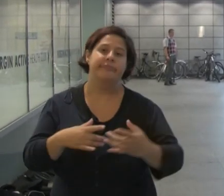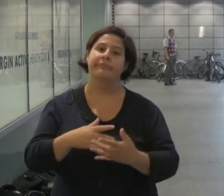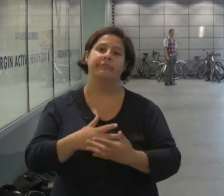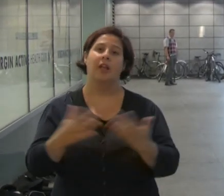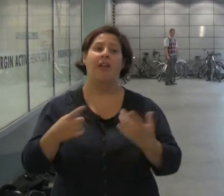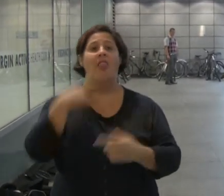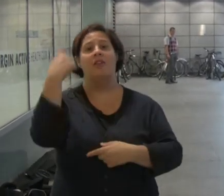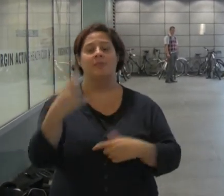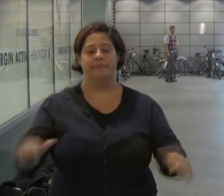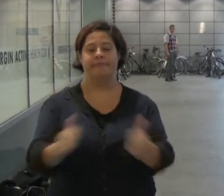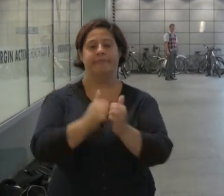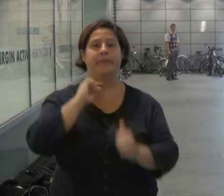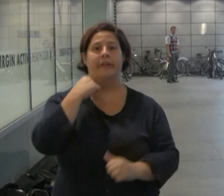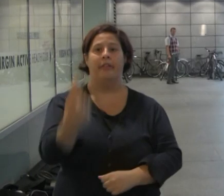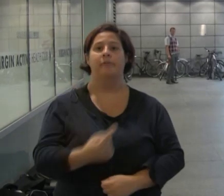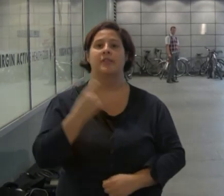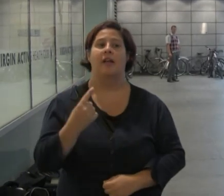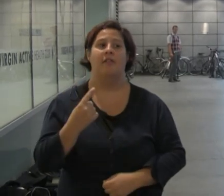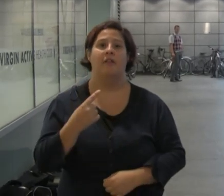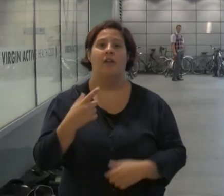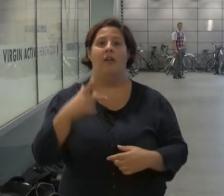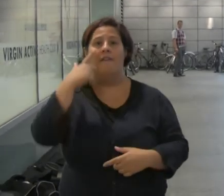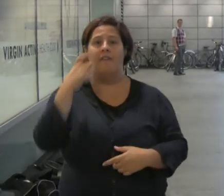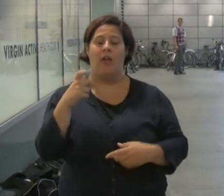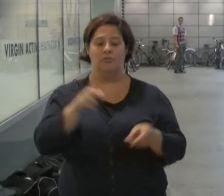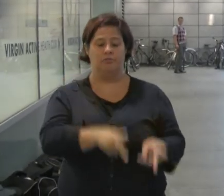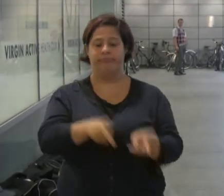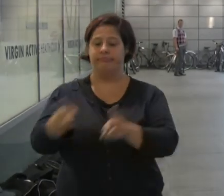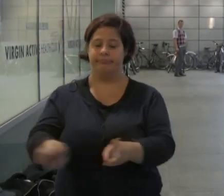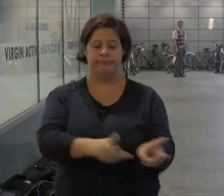They made a suicide pact and were found lying side by side with their home.